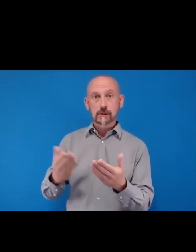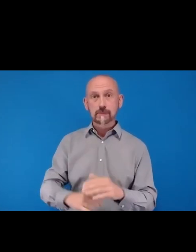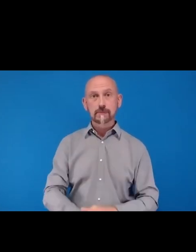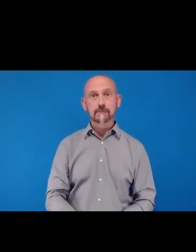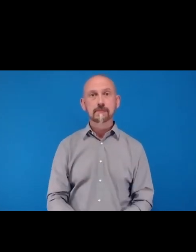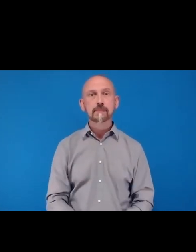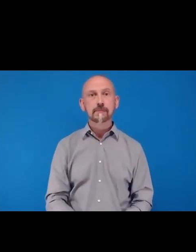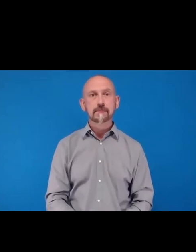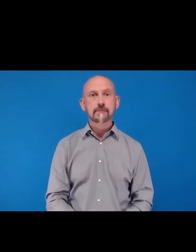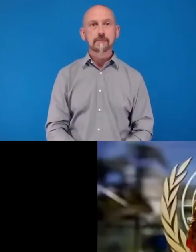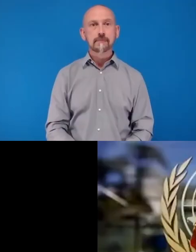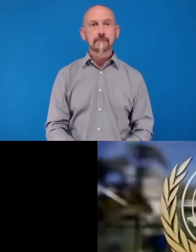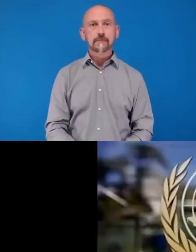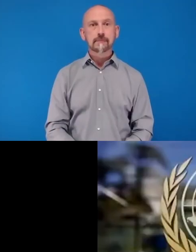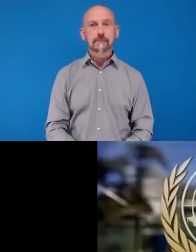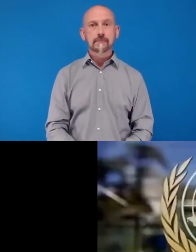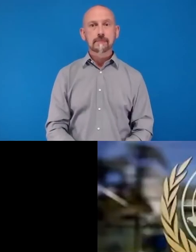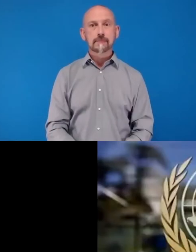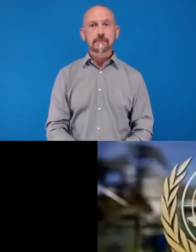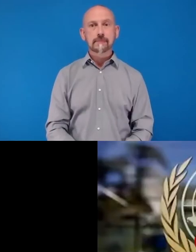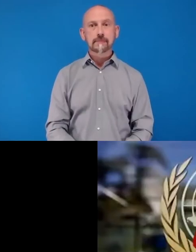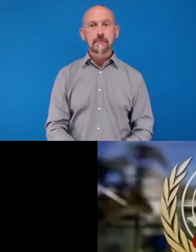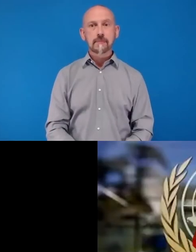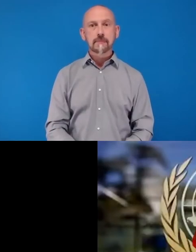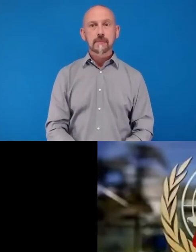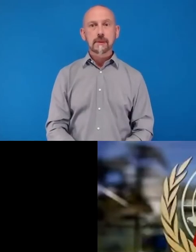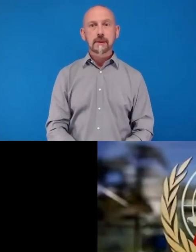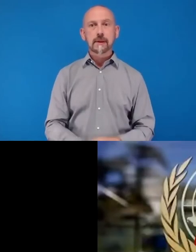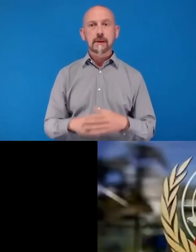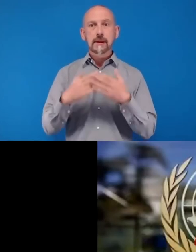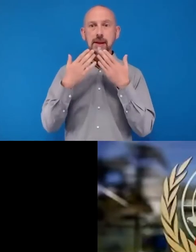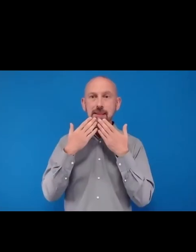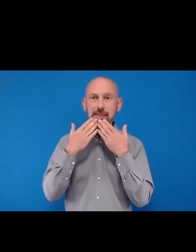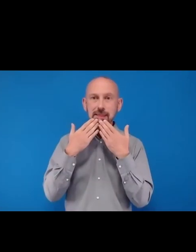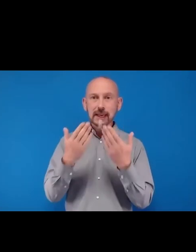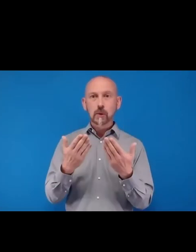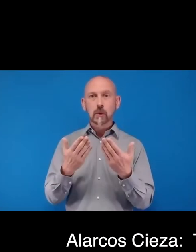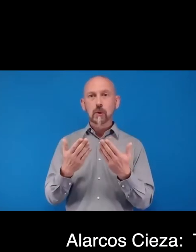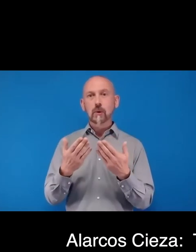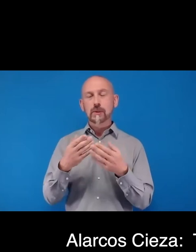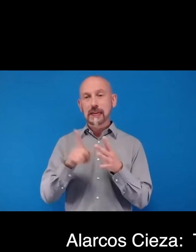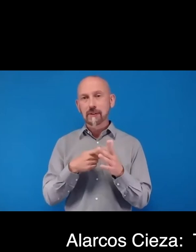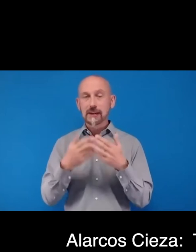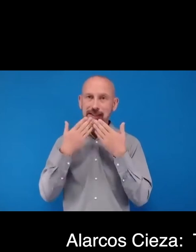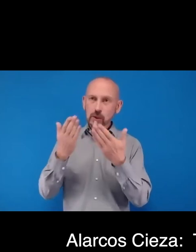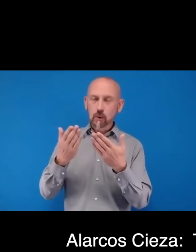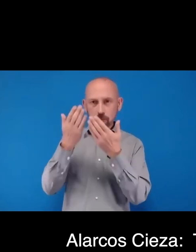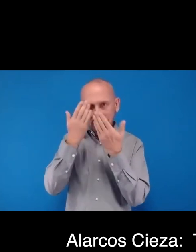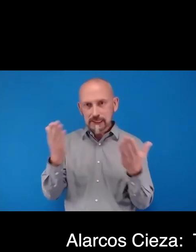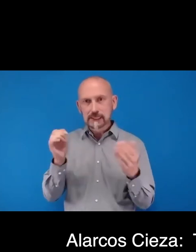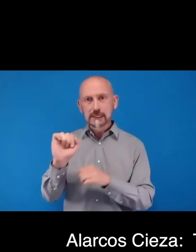Thank you, Jennifer and excellencies, dear colleagues, it's a great honour and pleasure